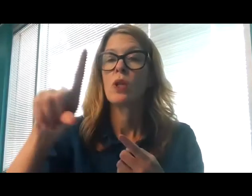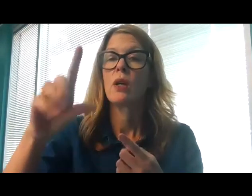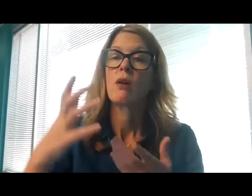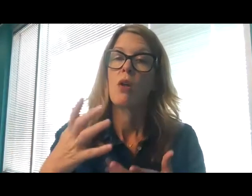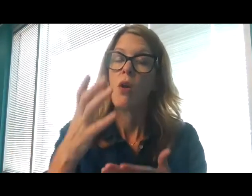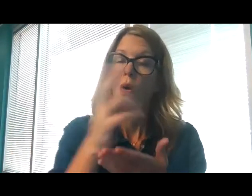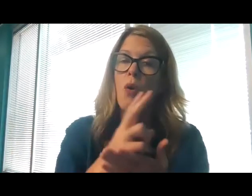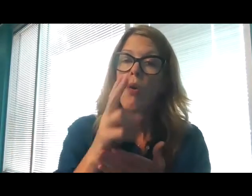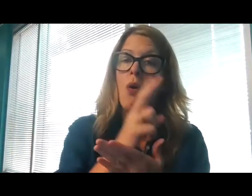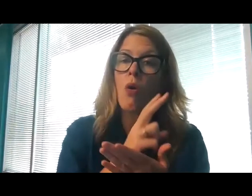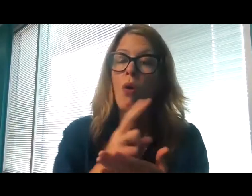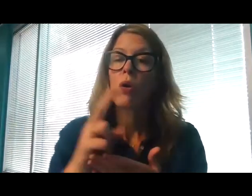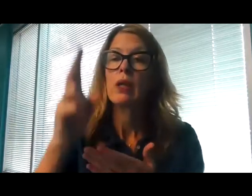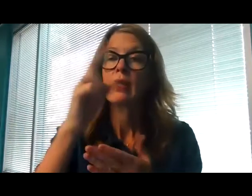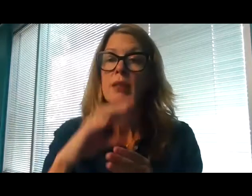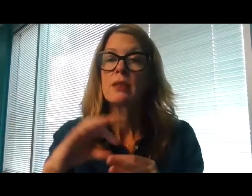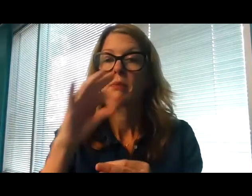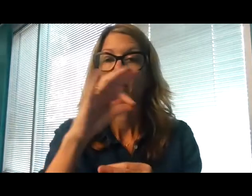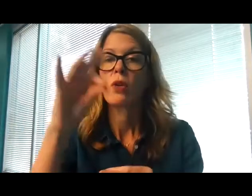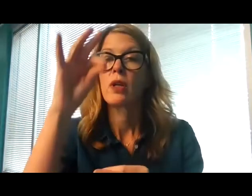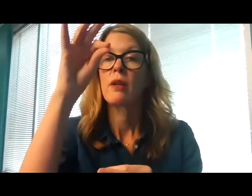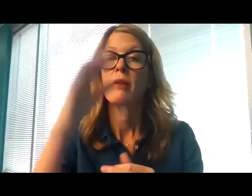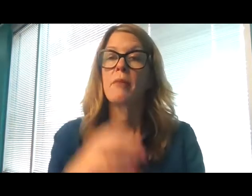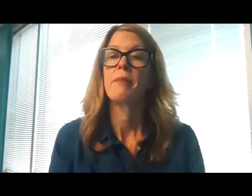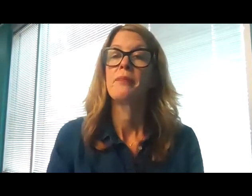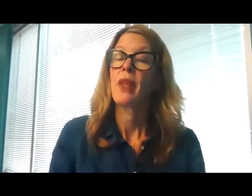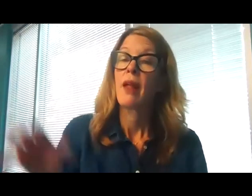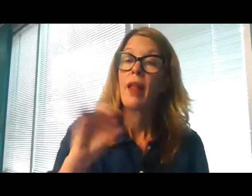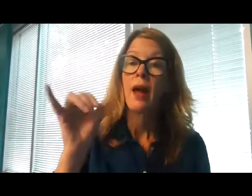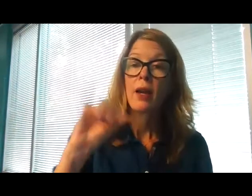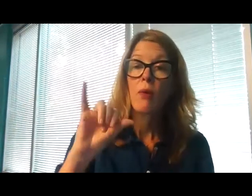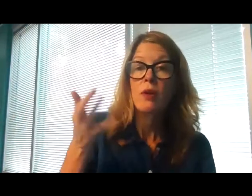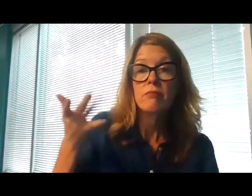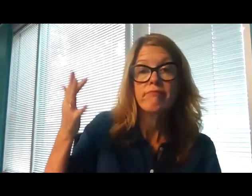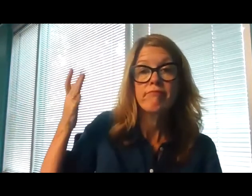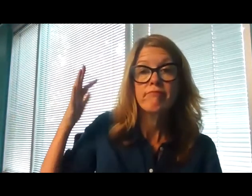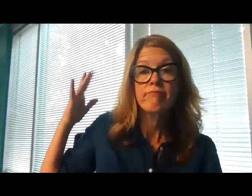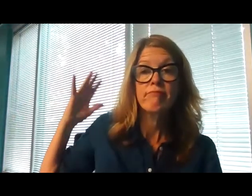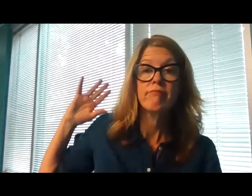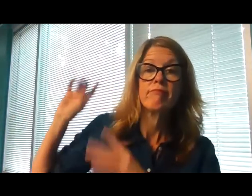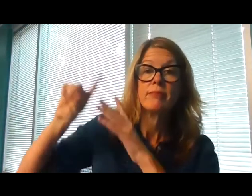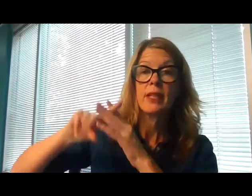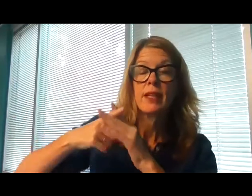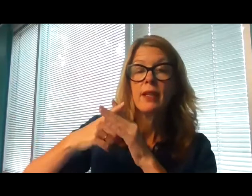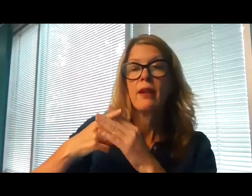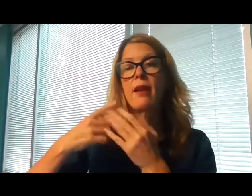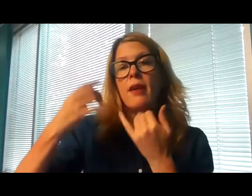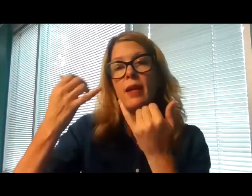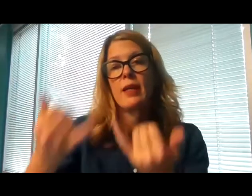the Holy Spirit, as it was in the beginning,